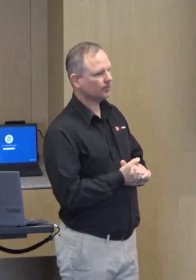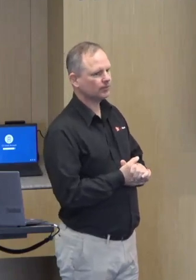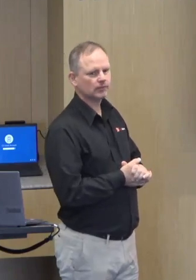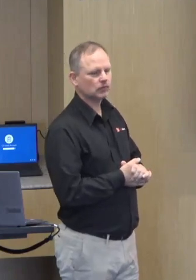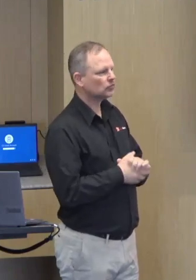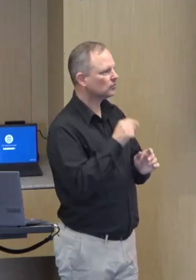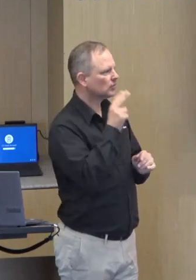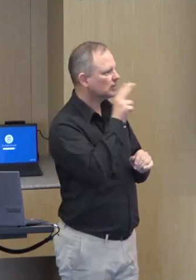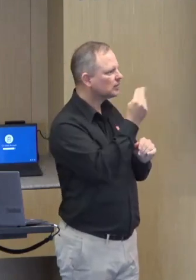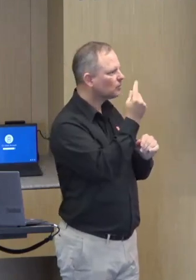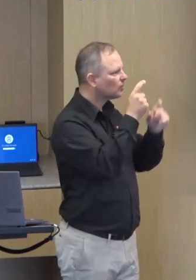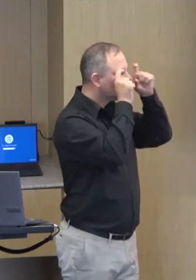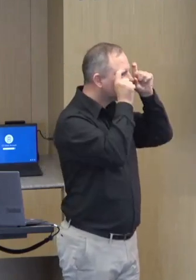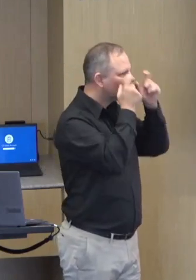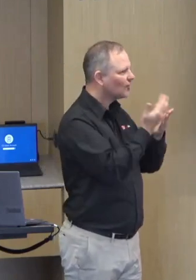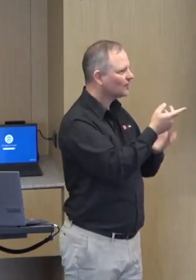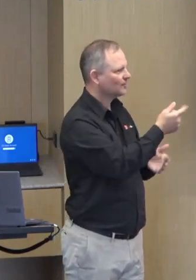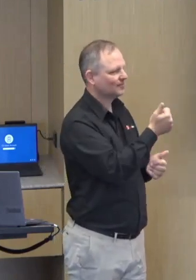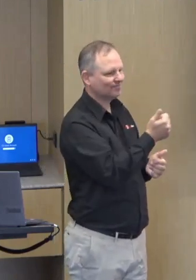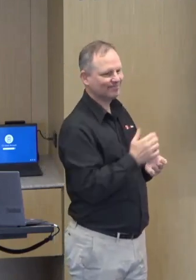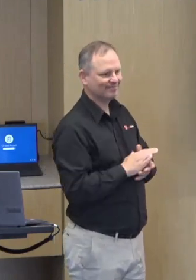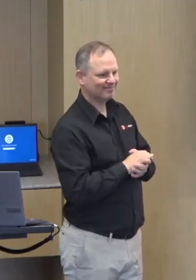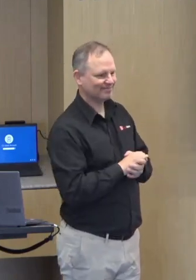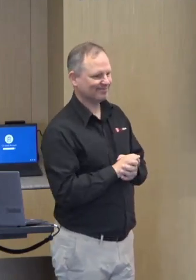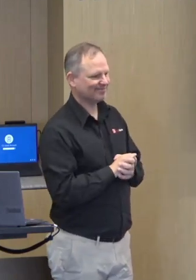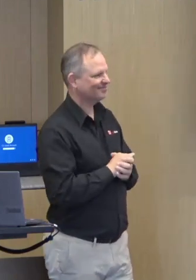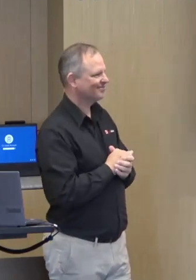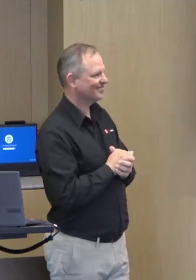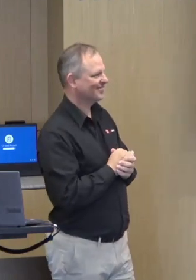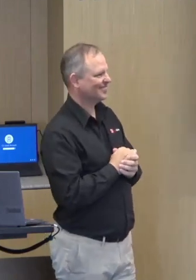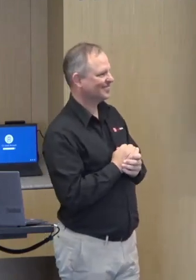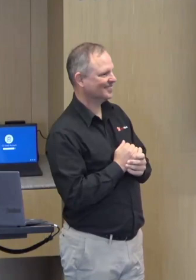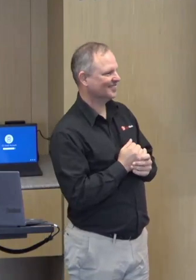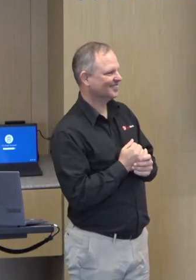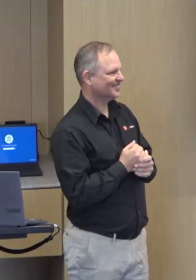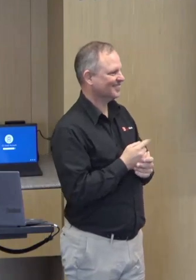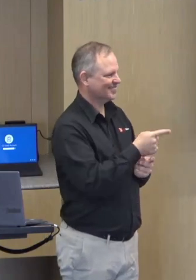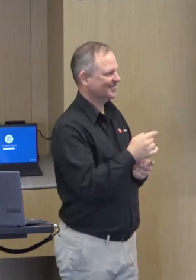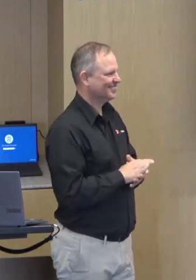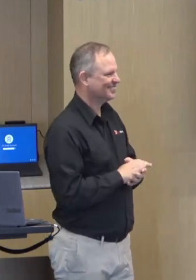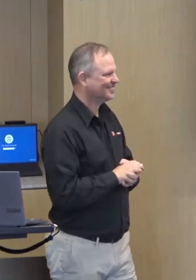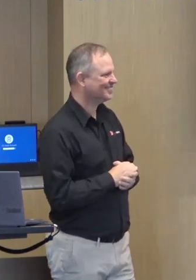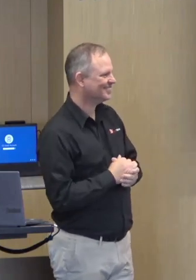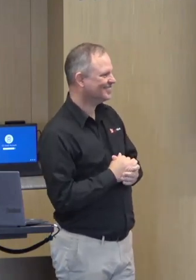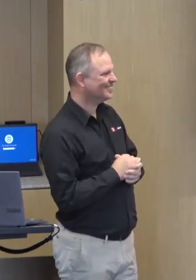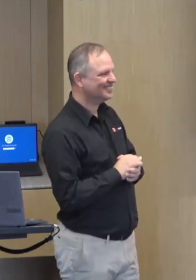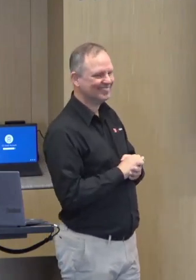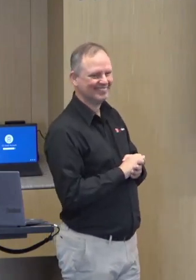I'll give you a moment. You can see some people putting their glass on. That's good. That's evidence that you are actually paying attention.